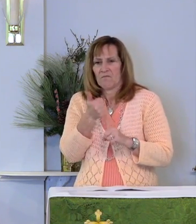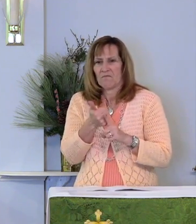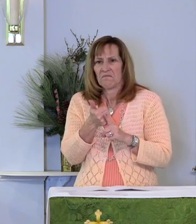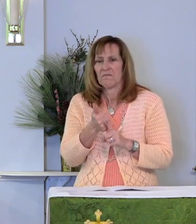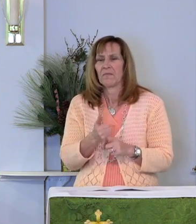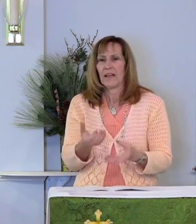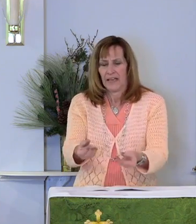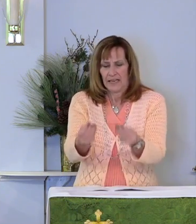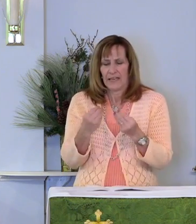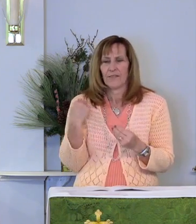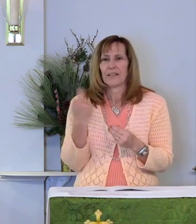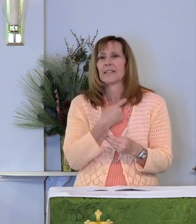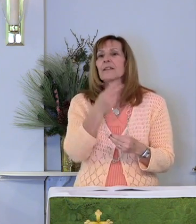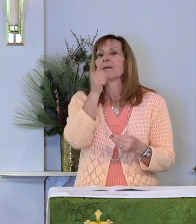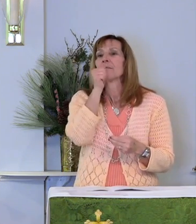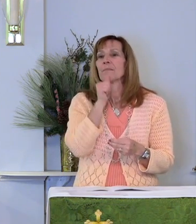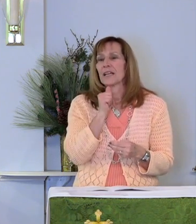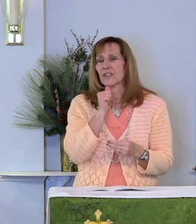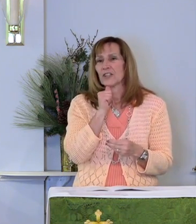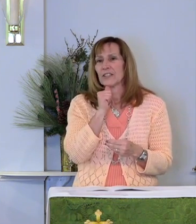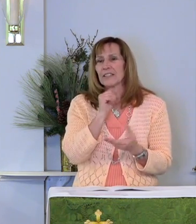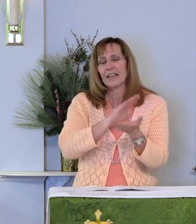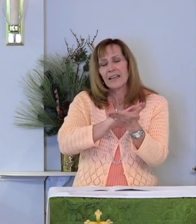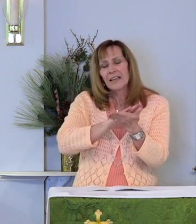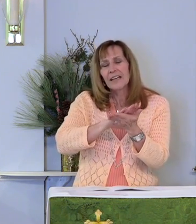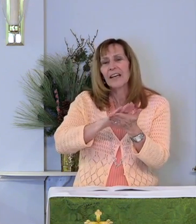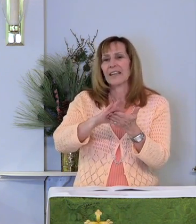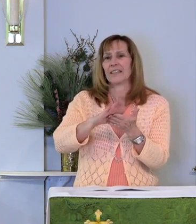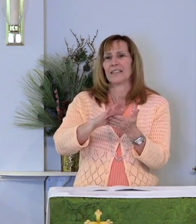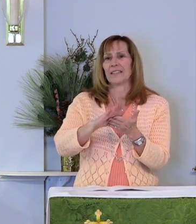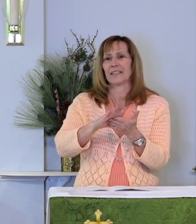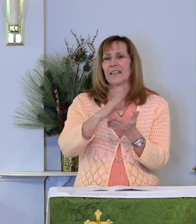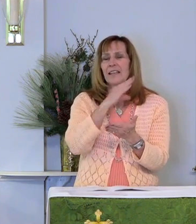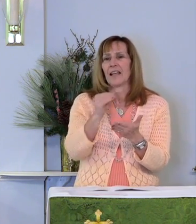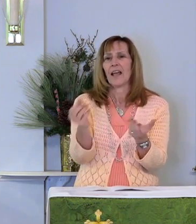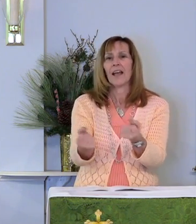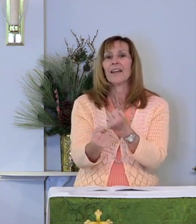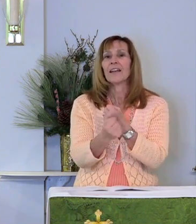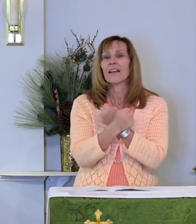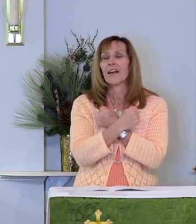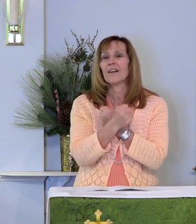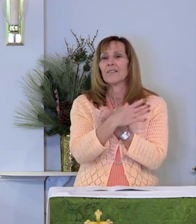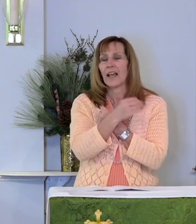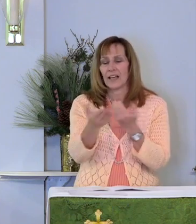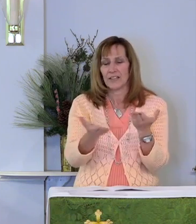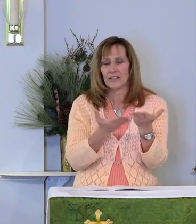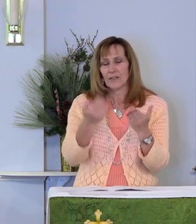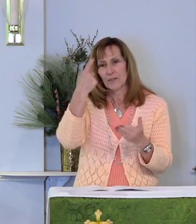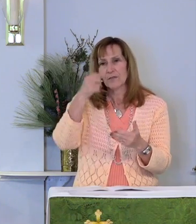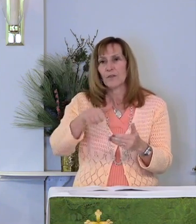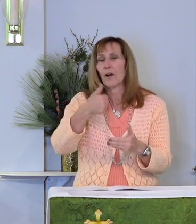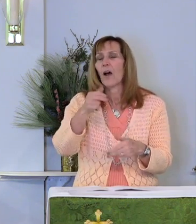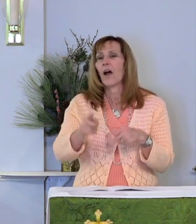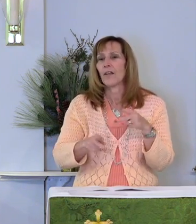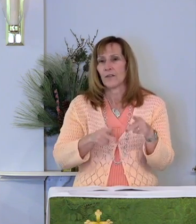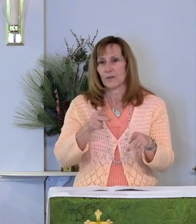and give us patience, kindness, and love and service to others.